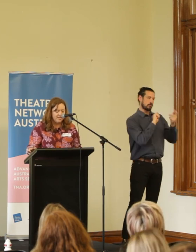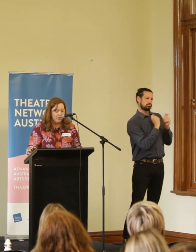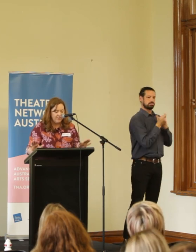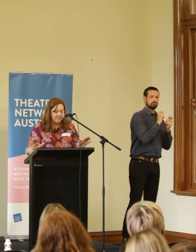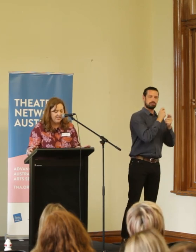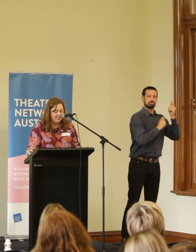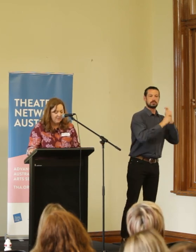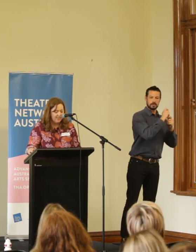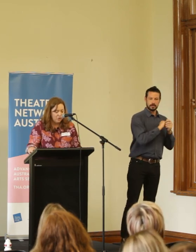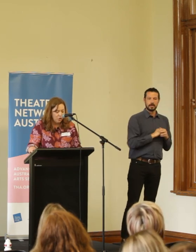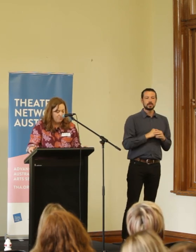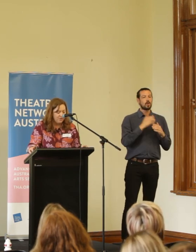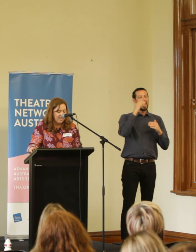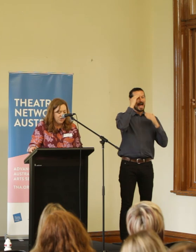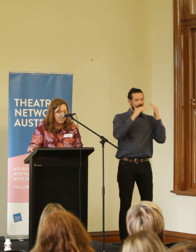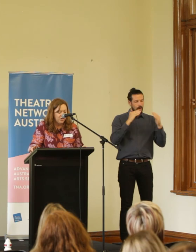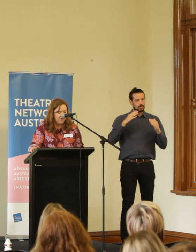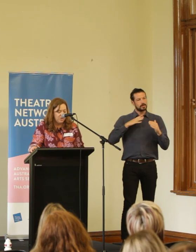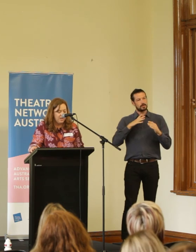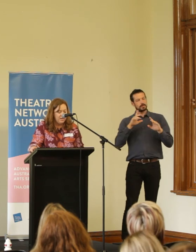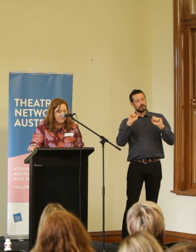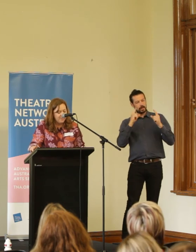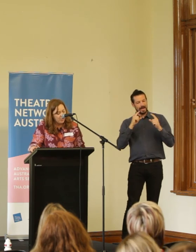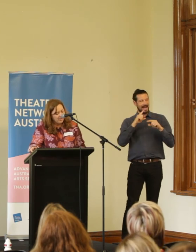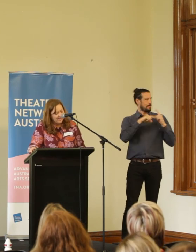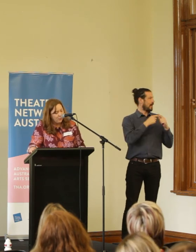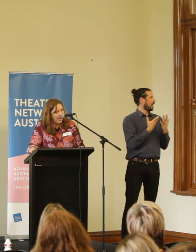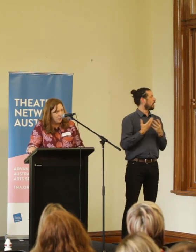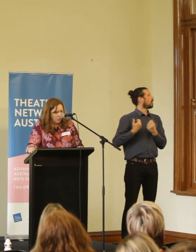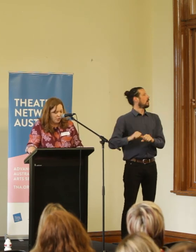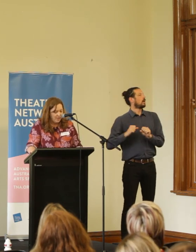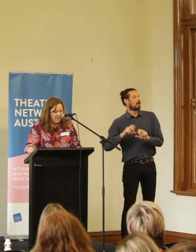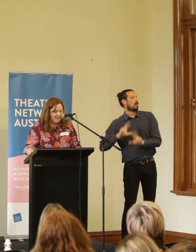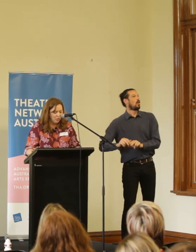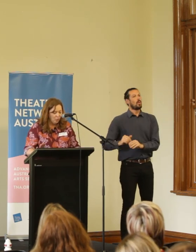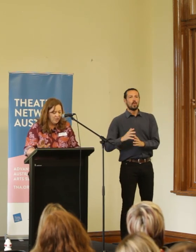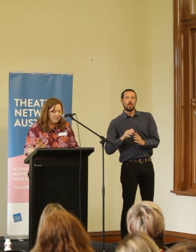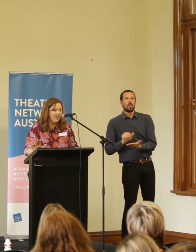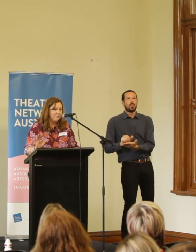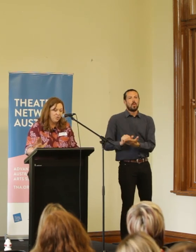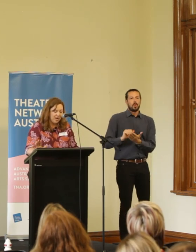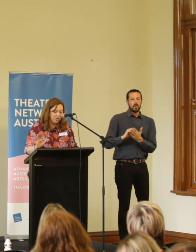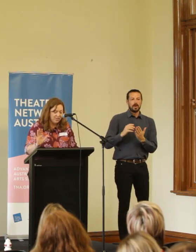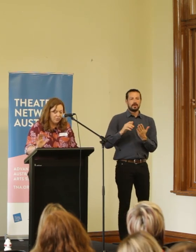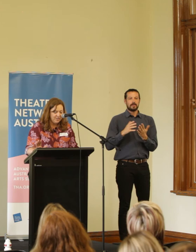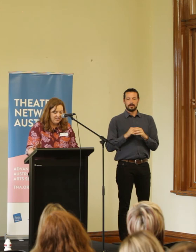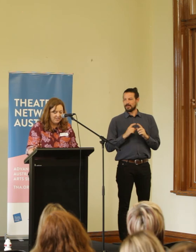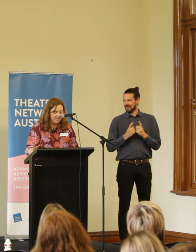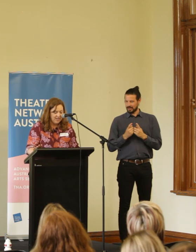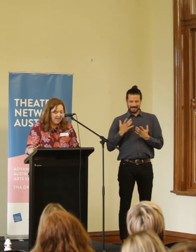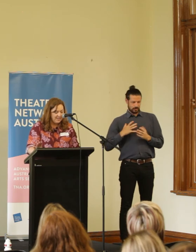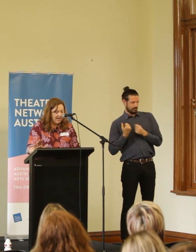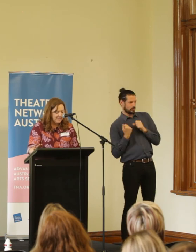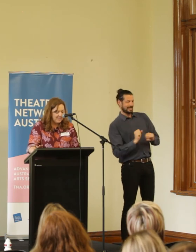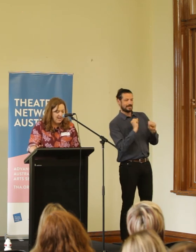an awareness of and a sensitivity to the protectionist agenda that circulates around children in order to develop strategies to resist